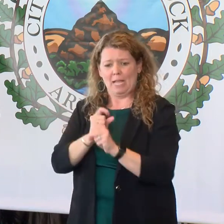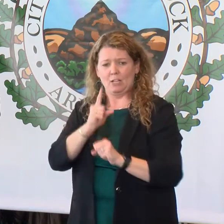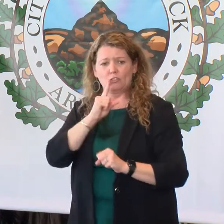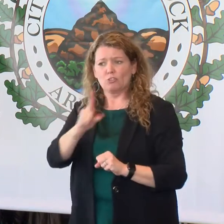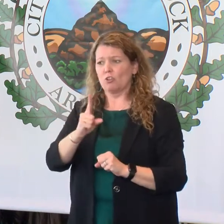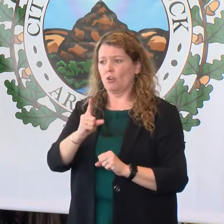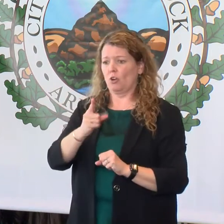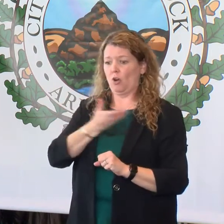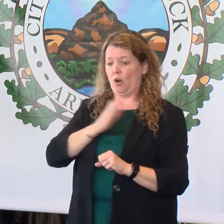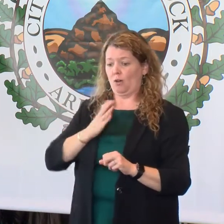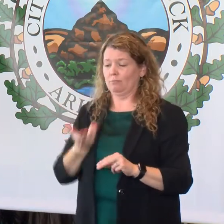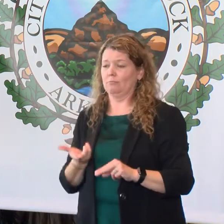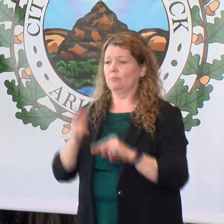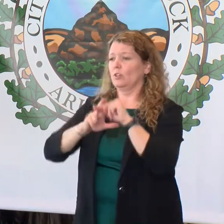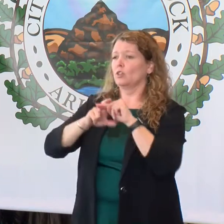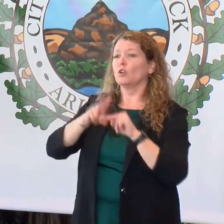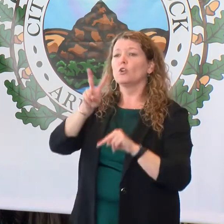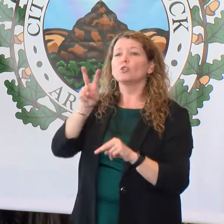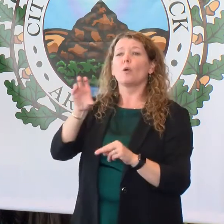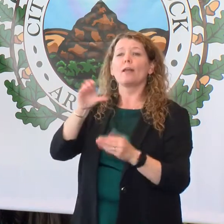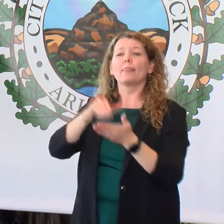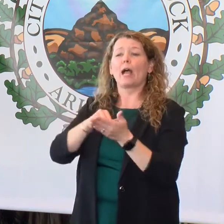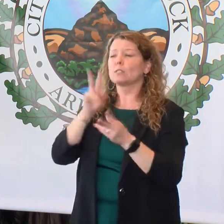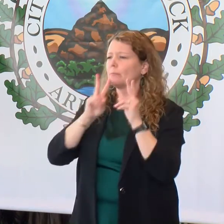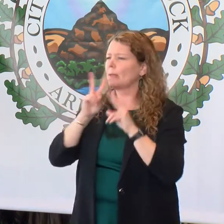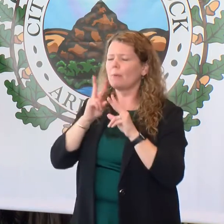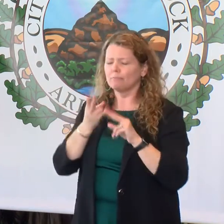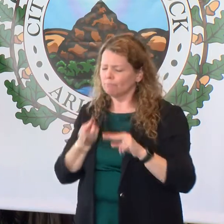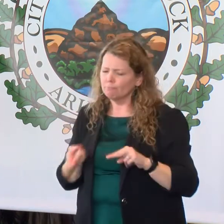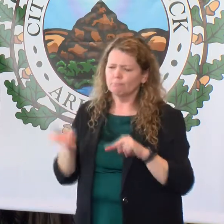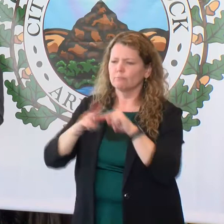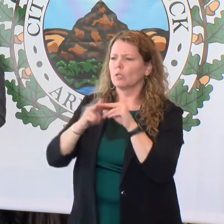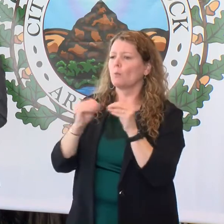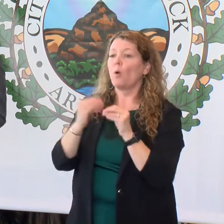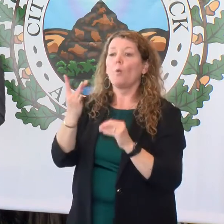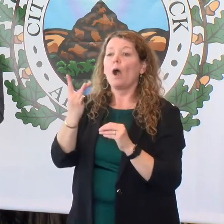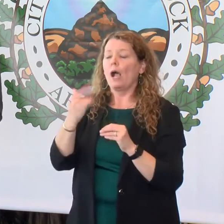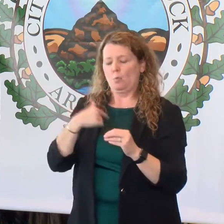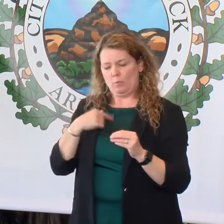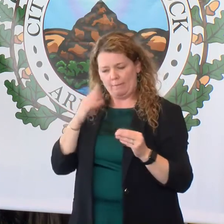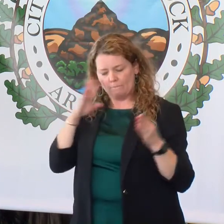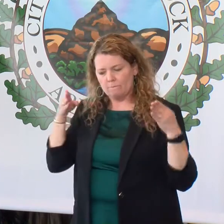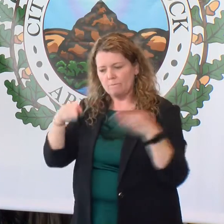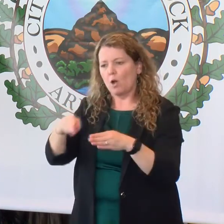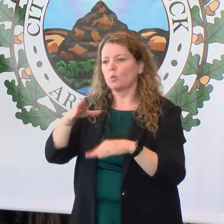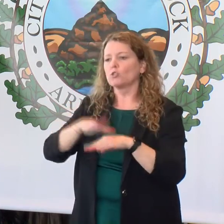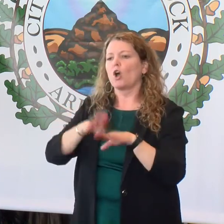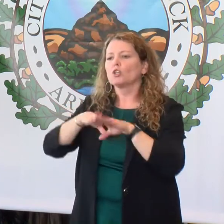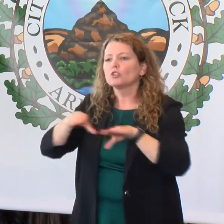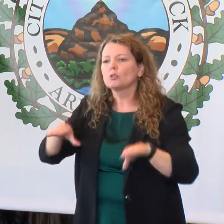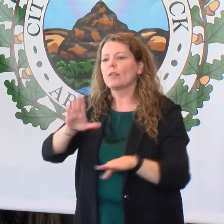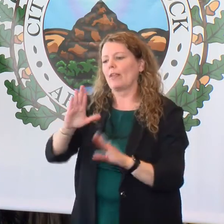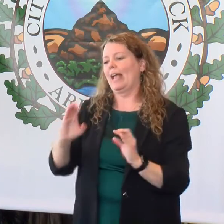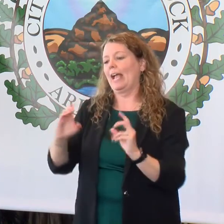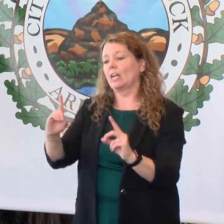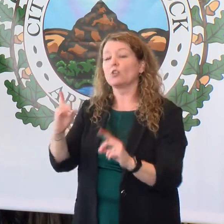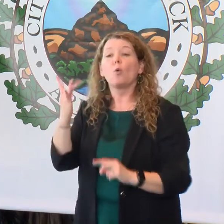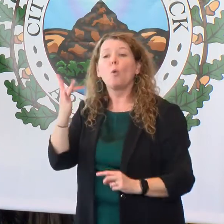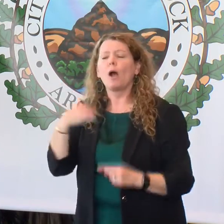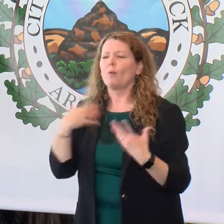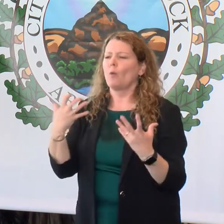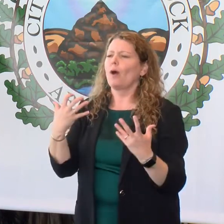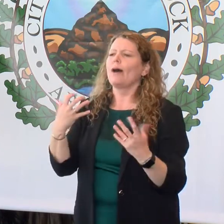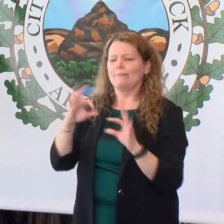to increase our 200,000 population to more, by investing in early childhood education so we can have more families